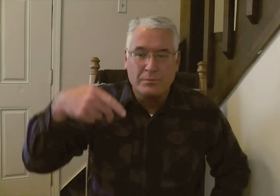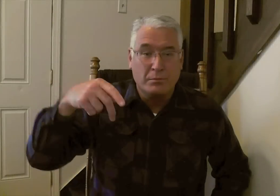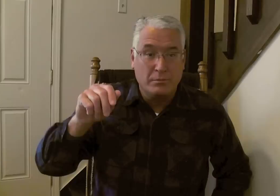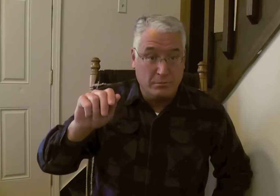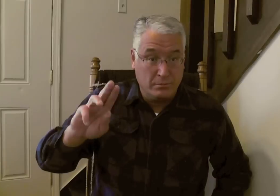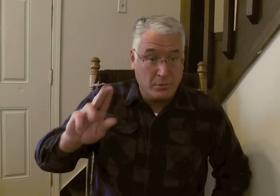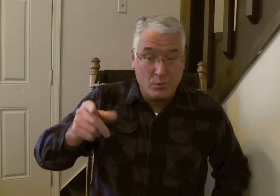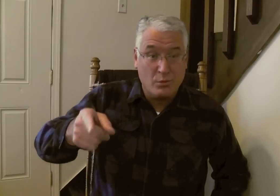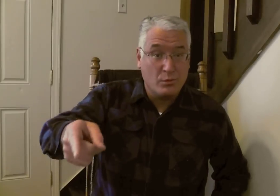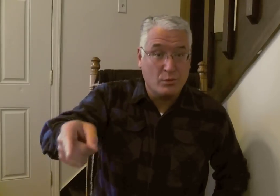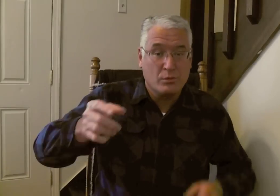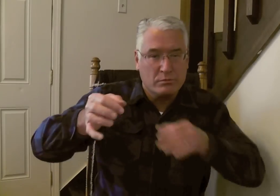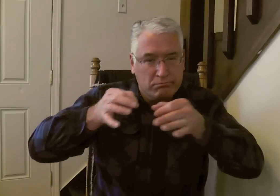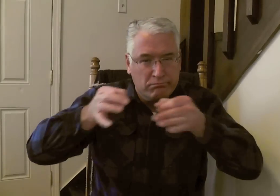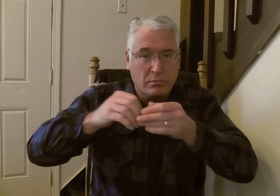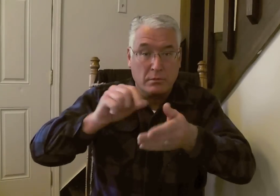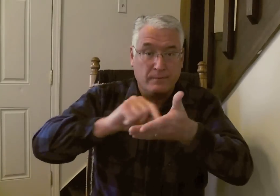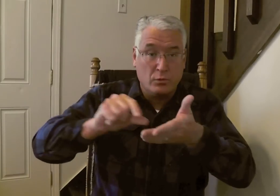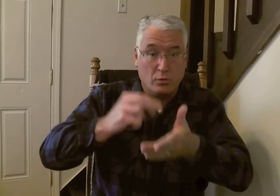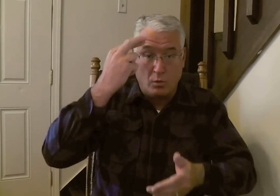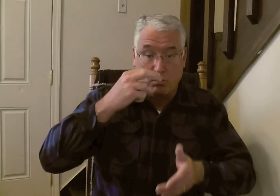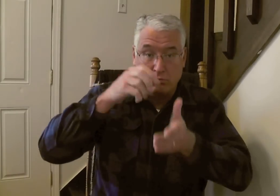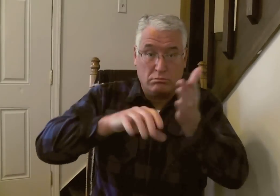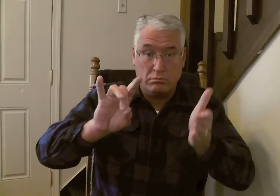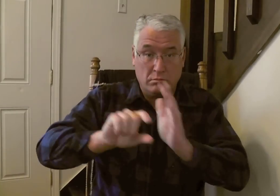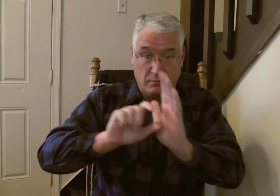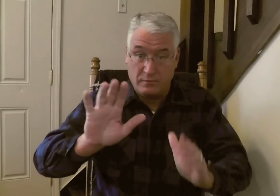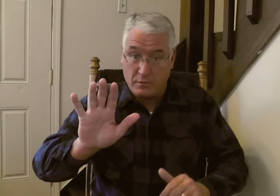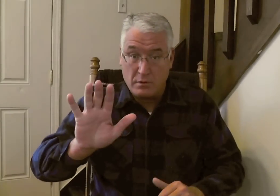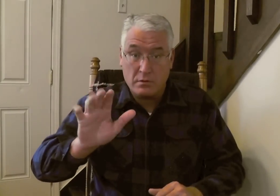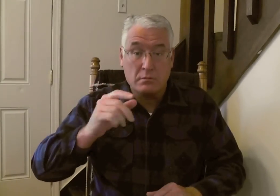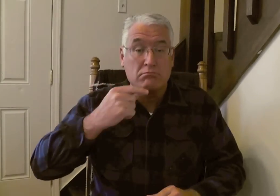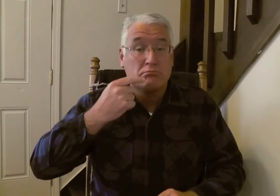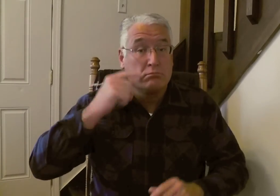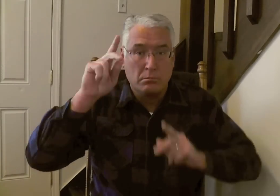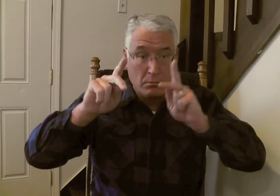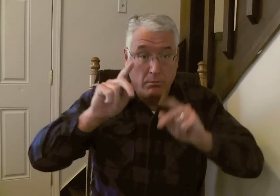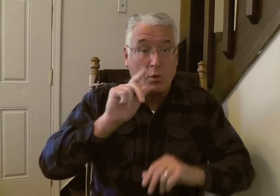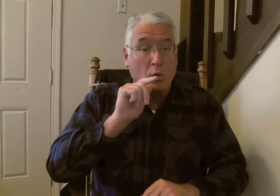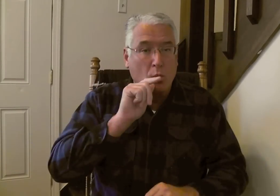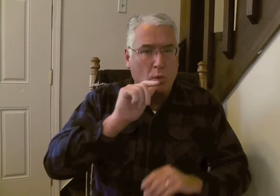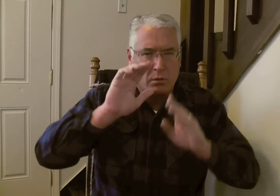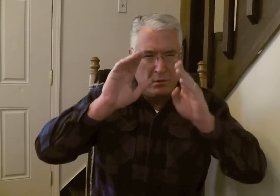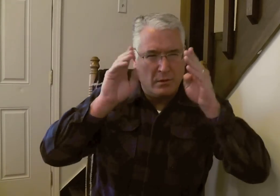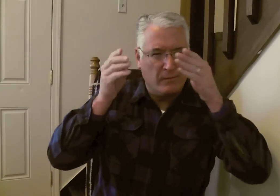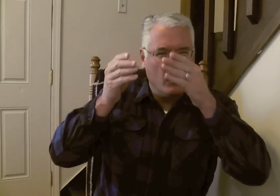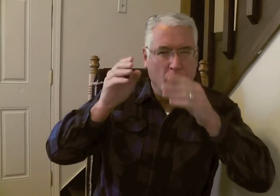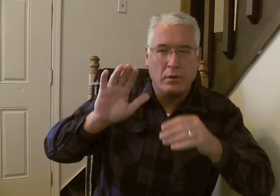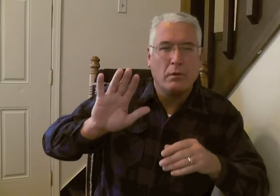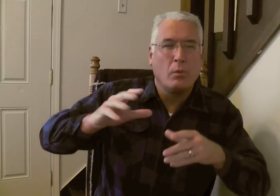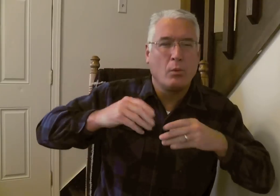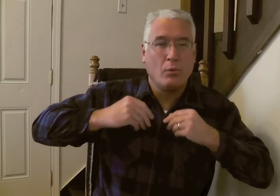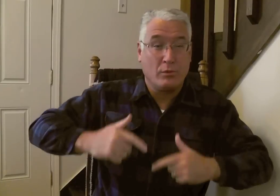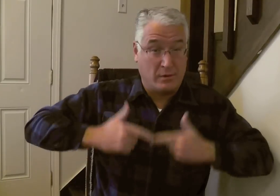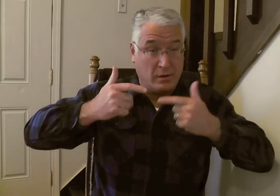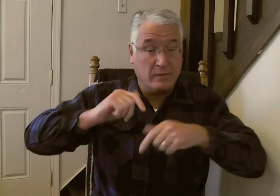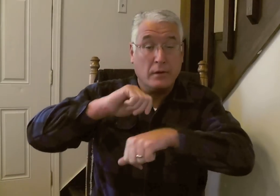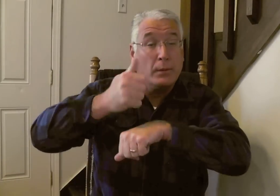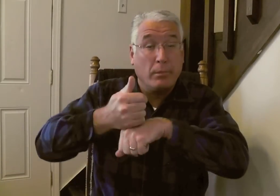The Apostle Paul, he explains in Romans 8, verse 5, he says that people who are focused on their